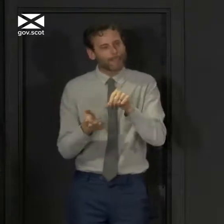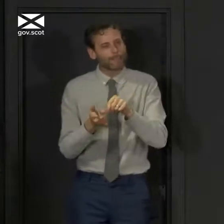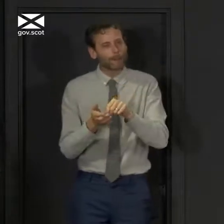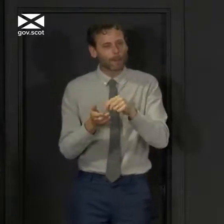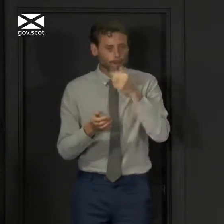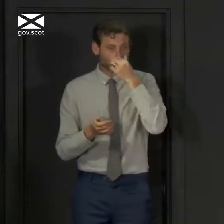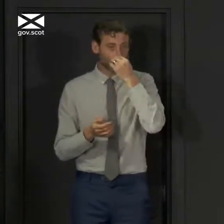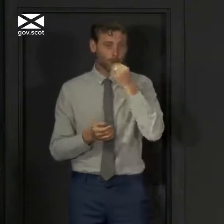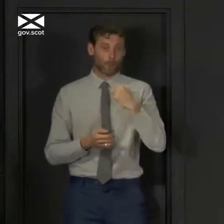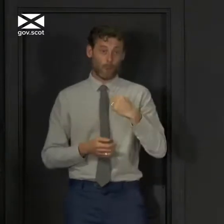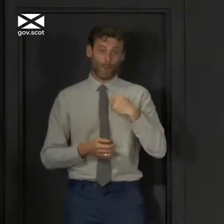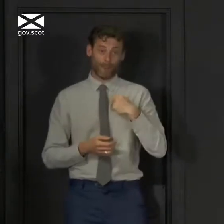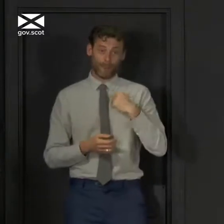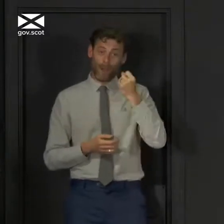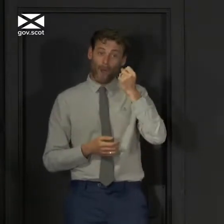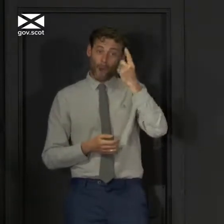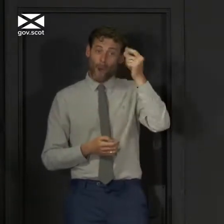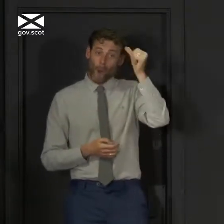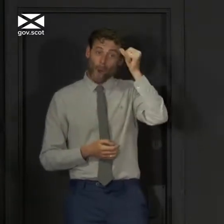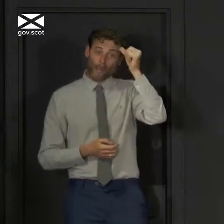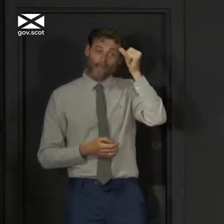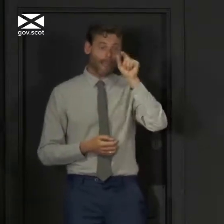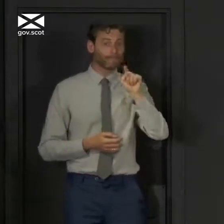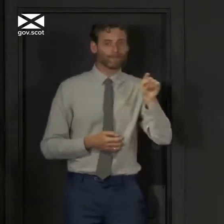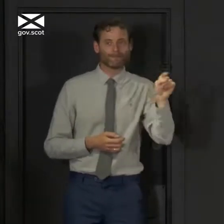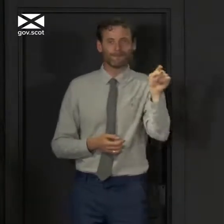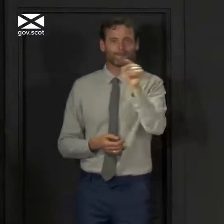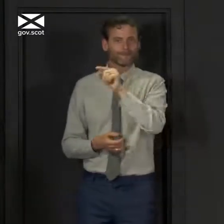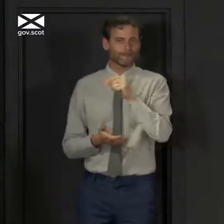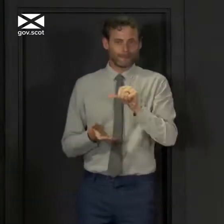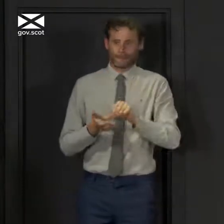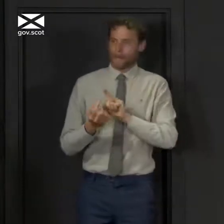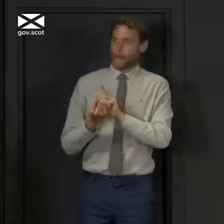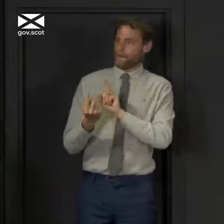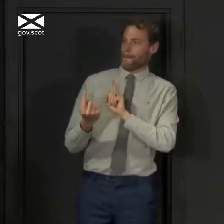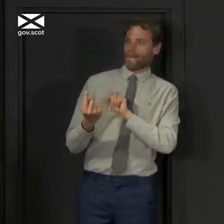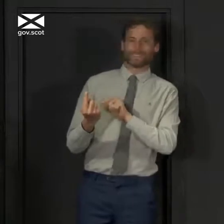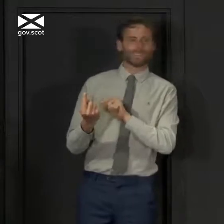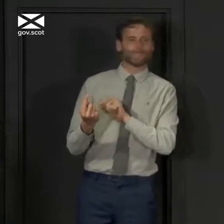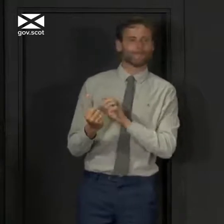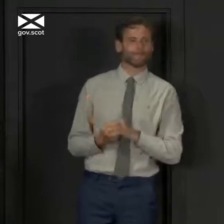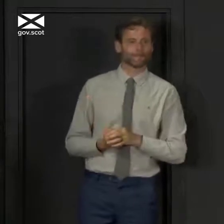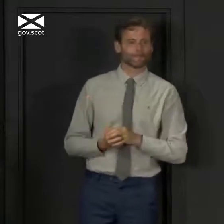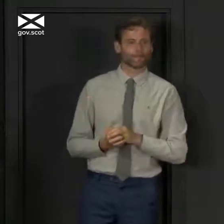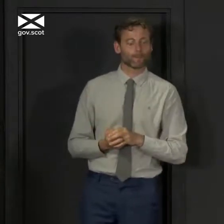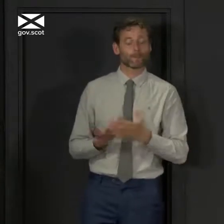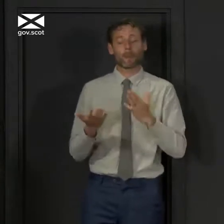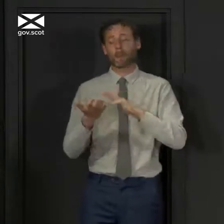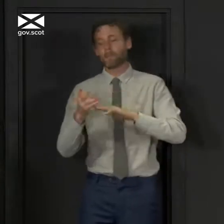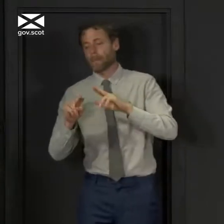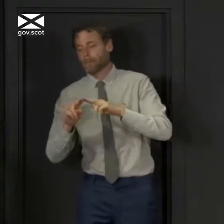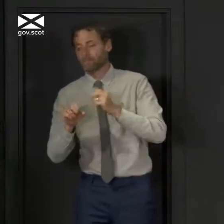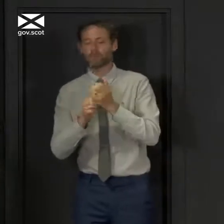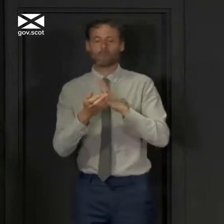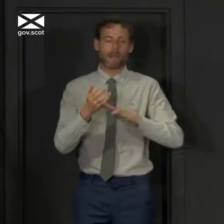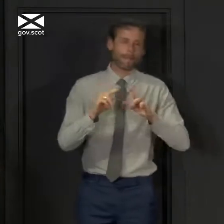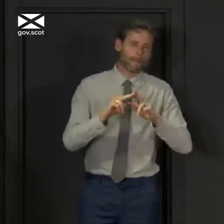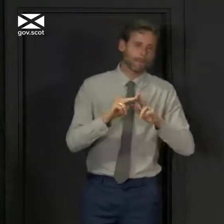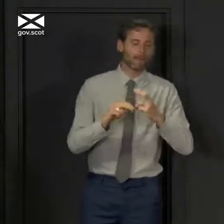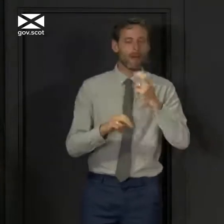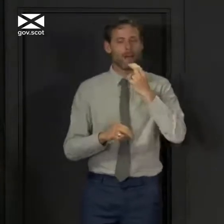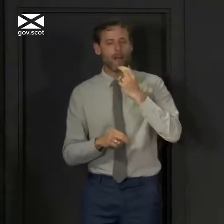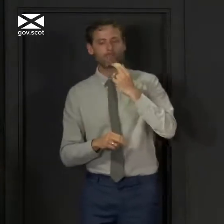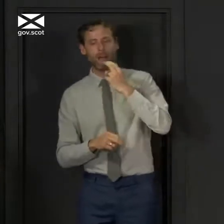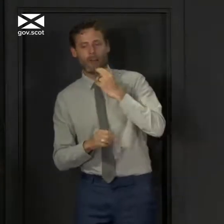that we are considering that point very carefully. But for now, whether it's parents, grandparents, aunties,